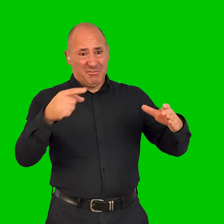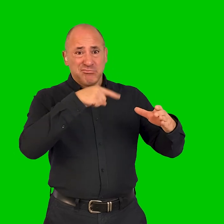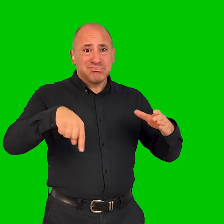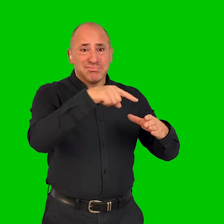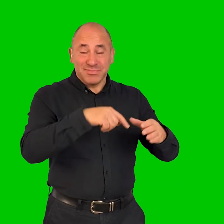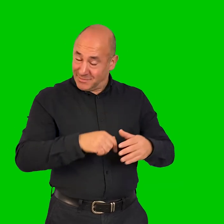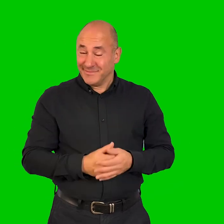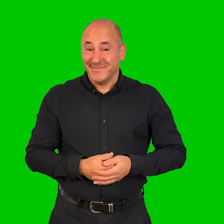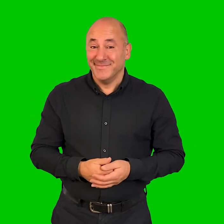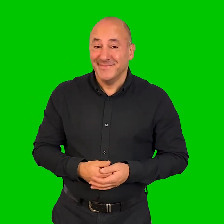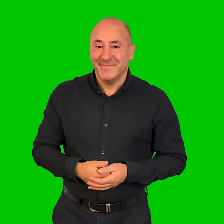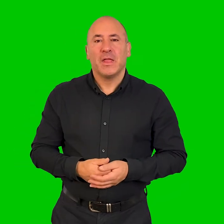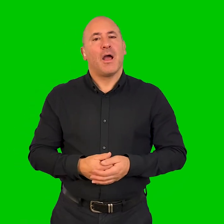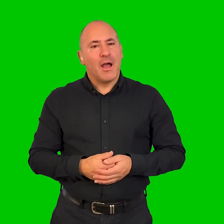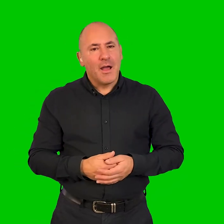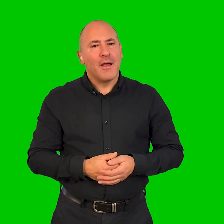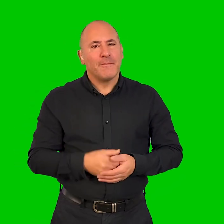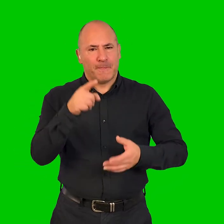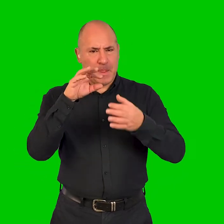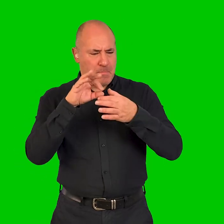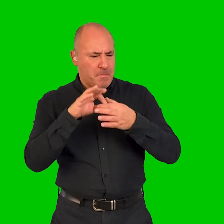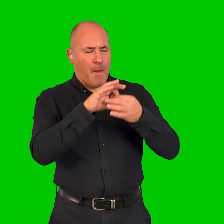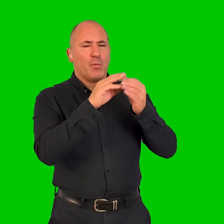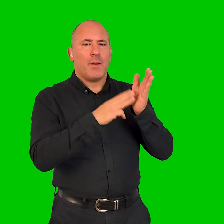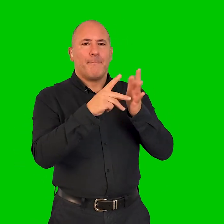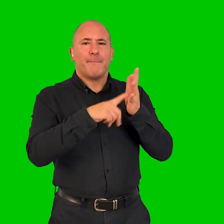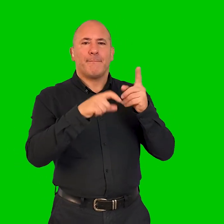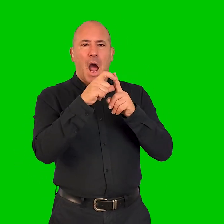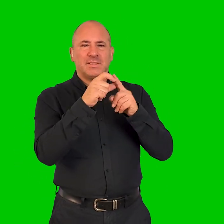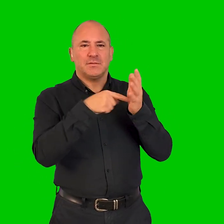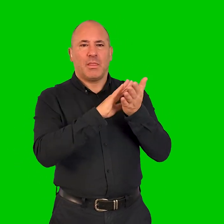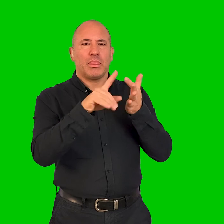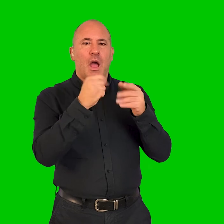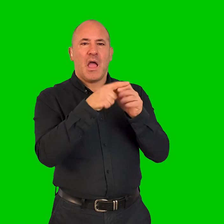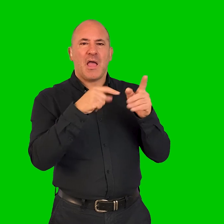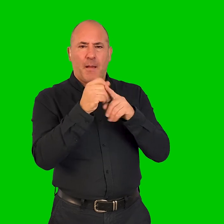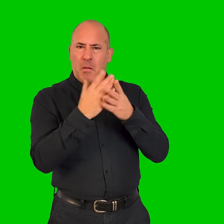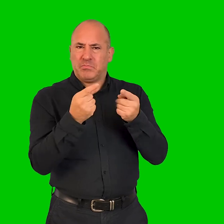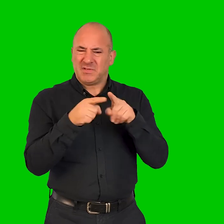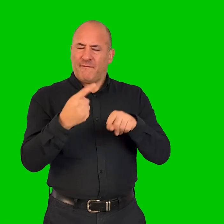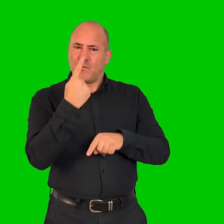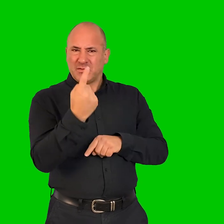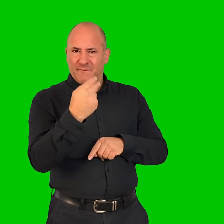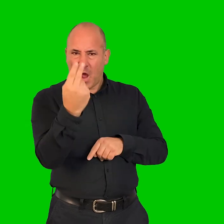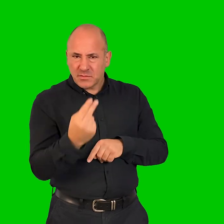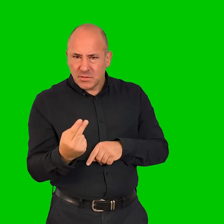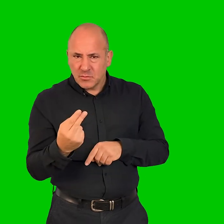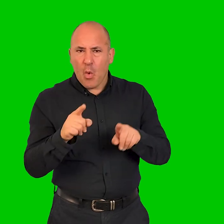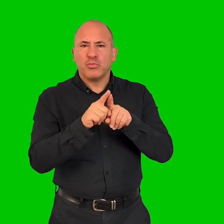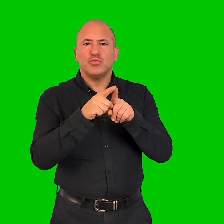people? Yes, I have. And how does working with Mind the Gap make a difference for